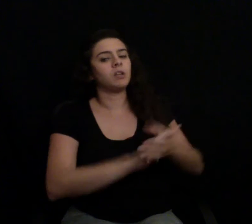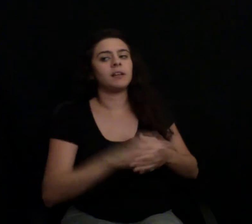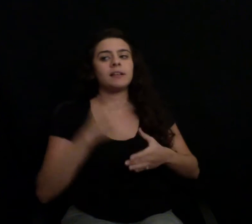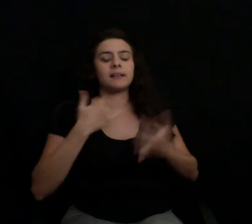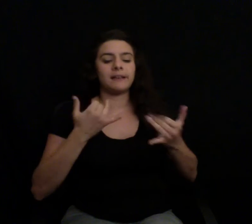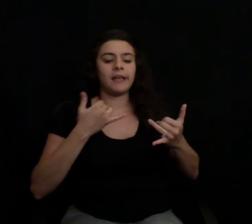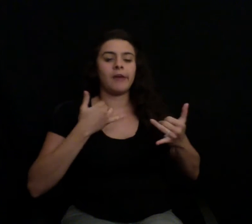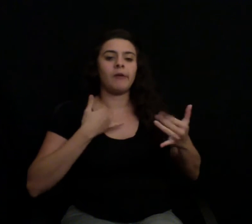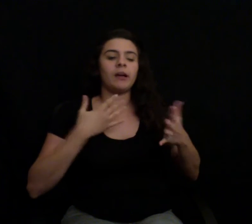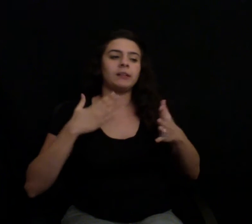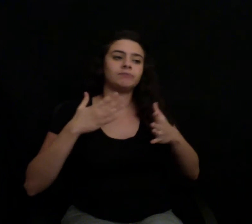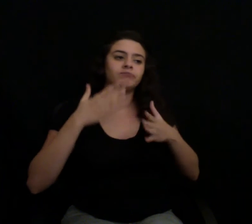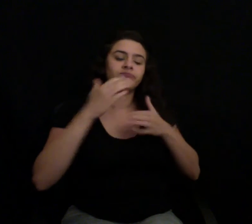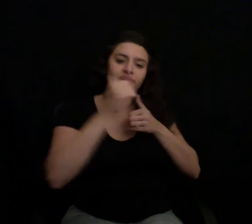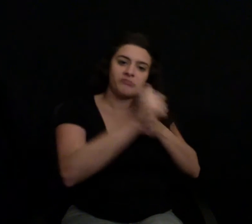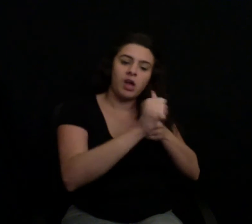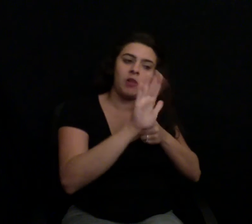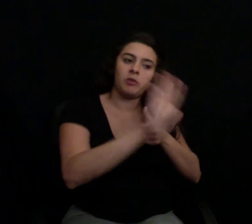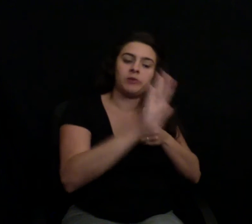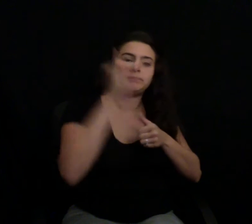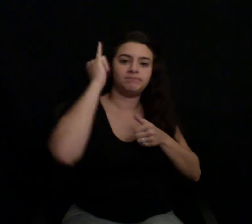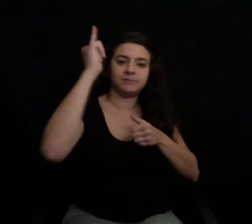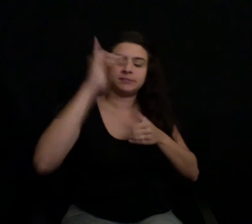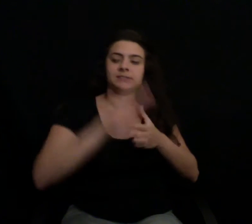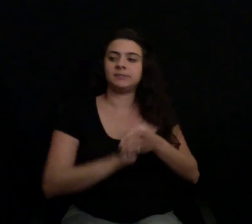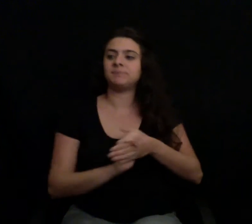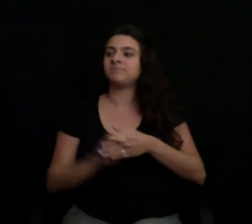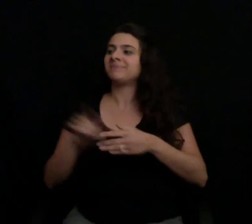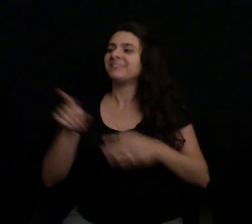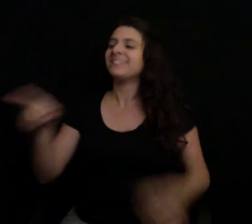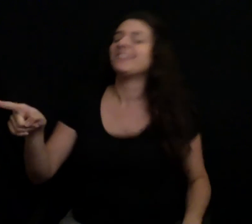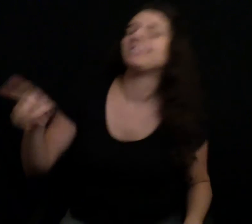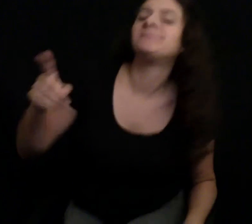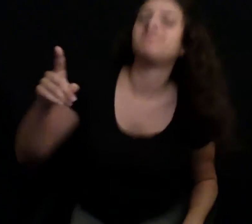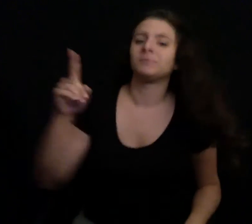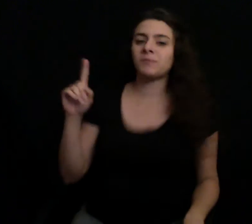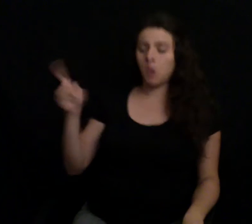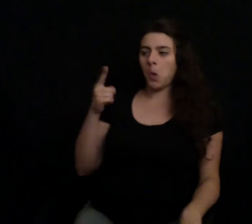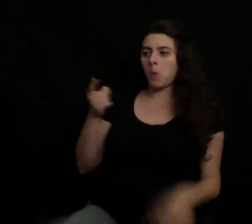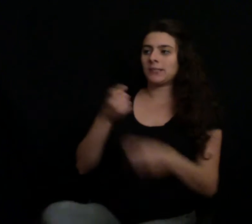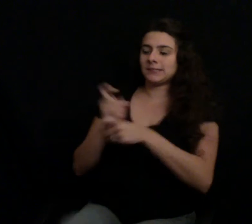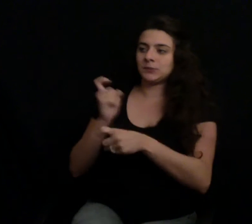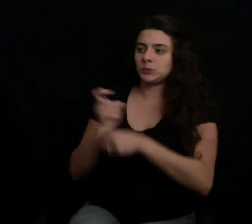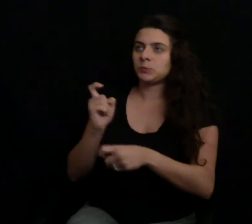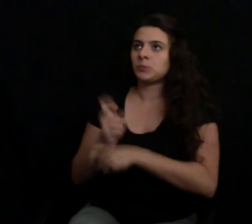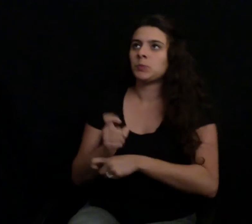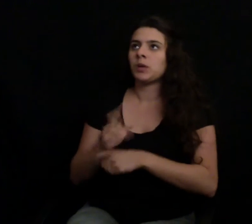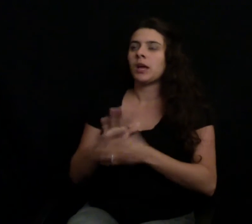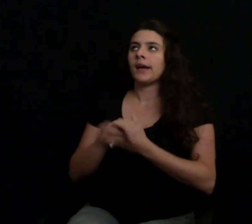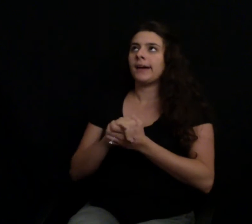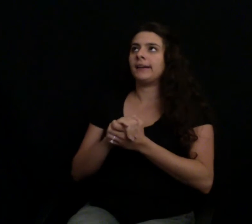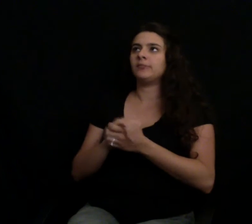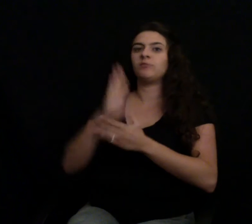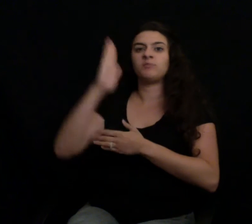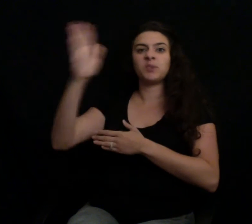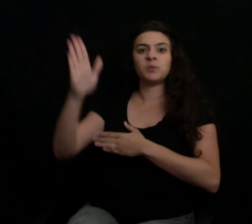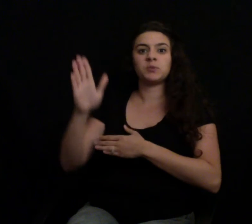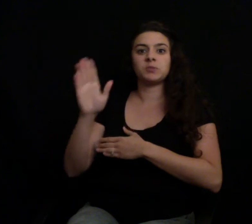do is produce a label that says chicken with two legs. Because basically the cage-free, every chicken in